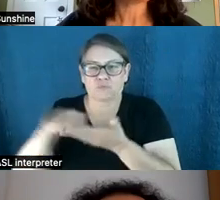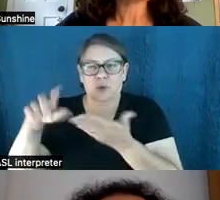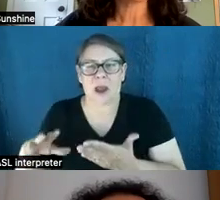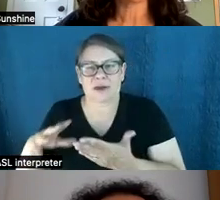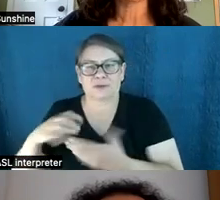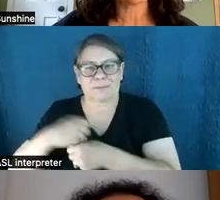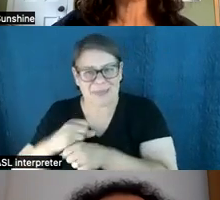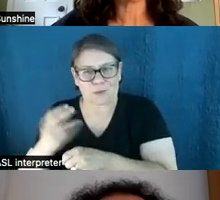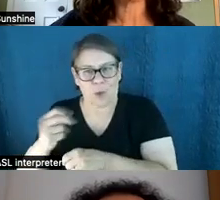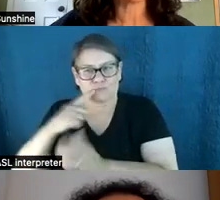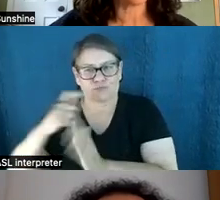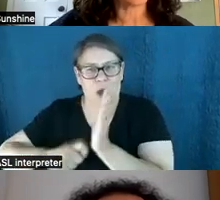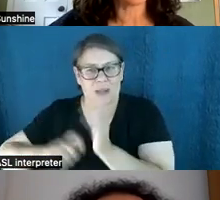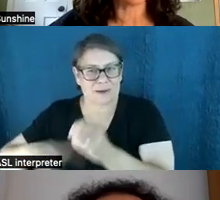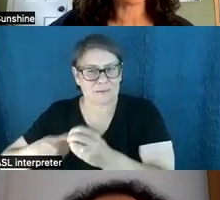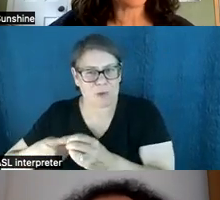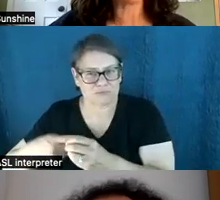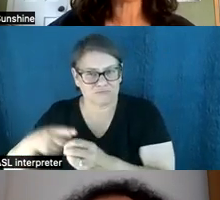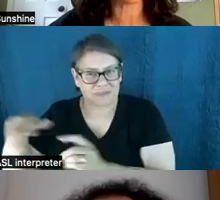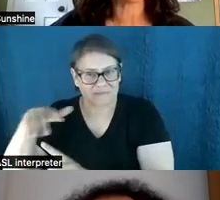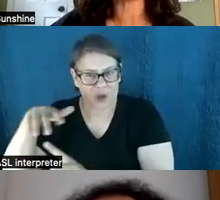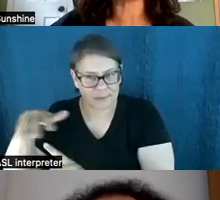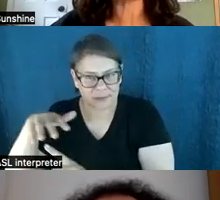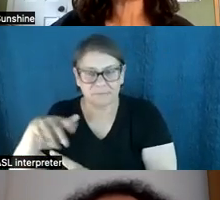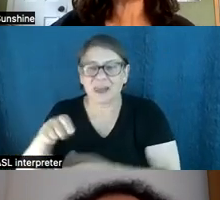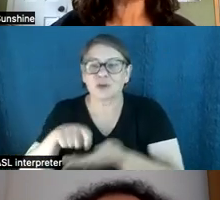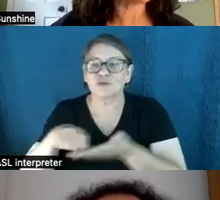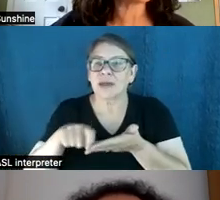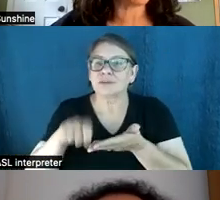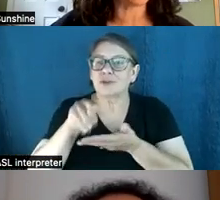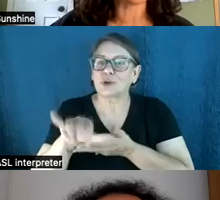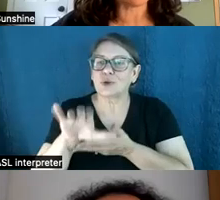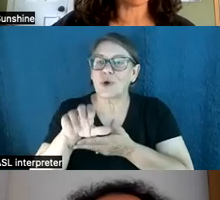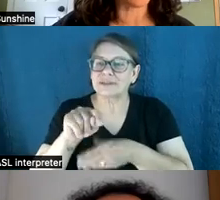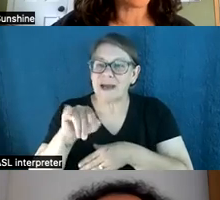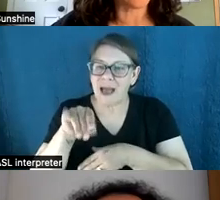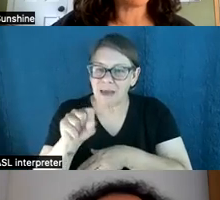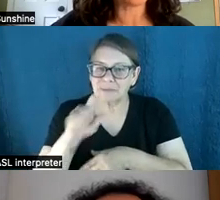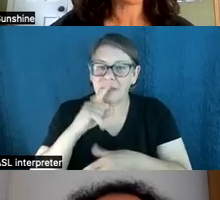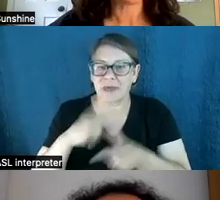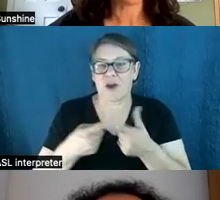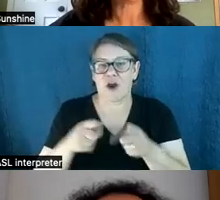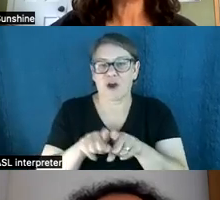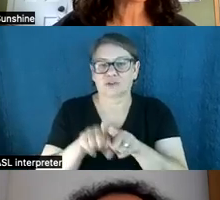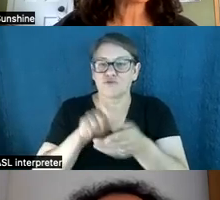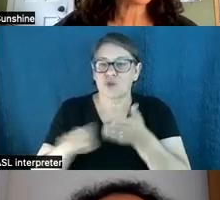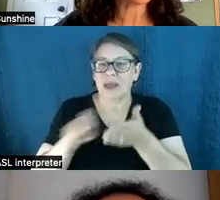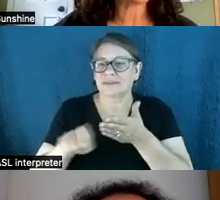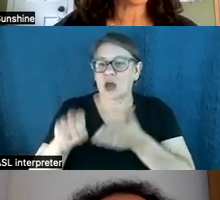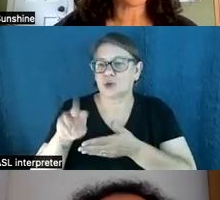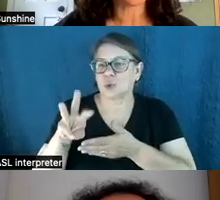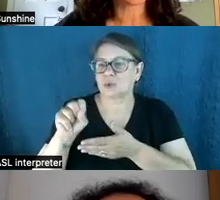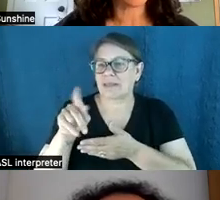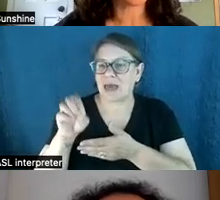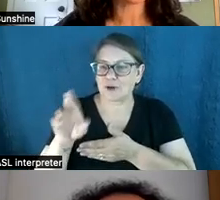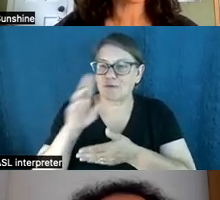Sammy Roth covers energy for the Los Angeles Times and writes the weekly Boiling Point email newsletter. He previously reported